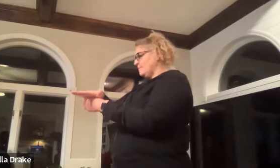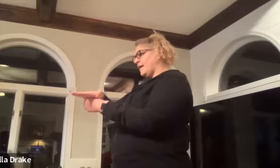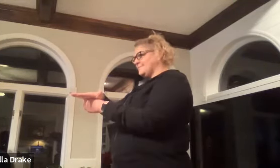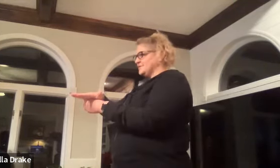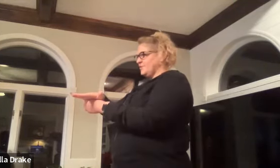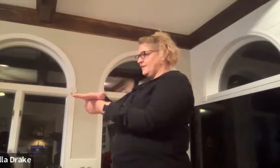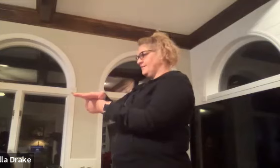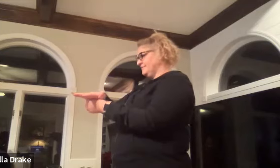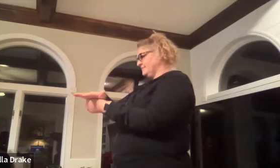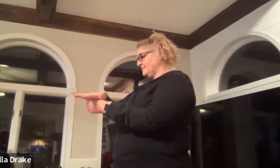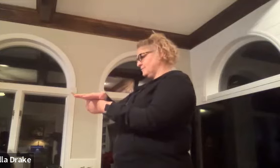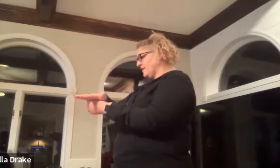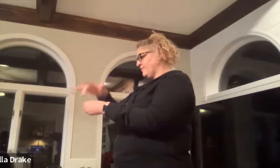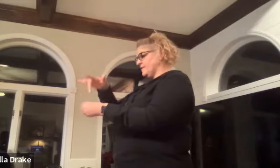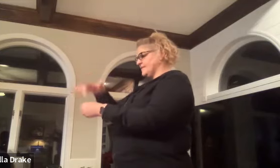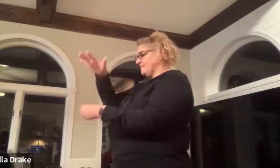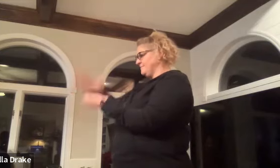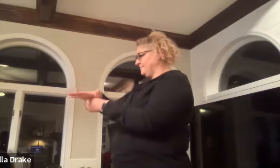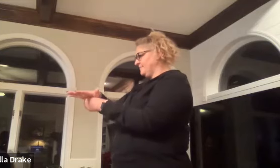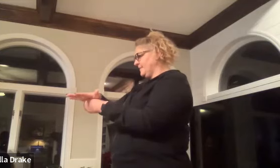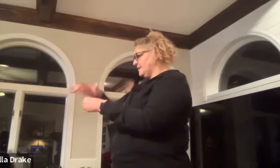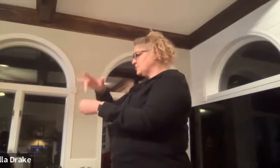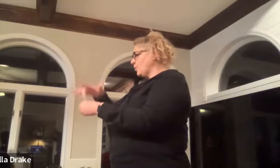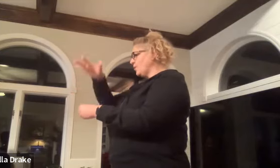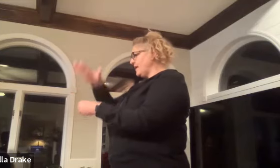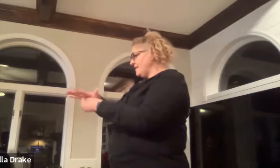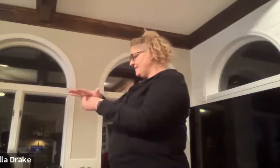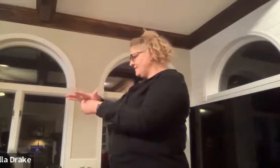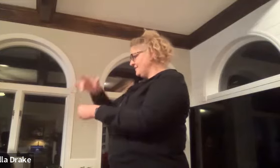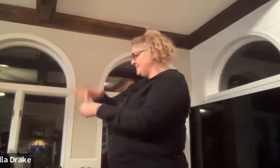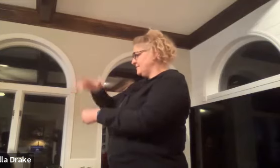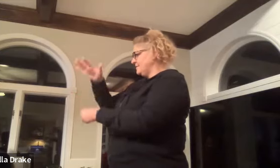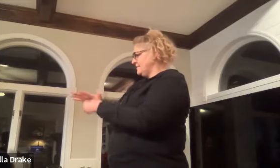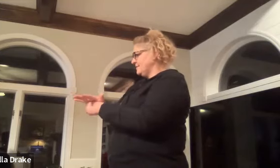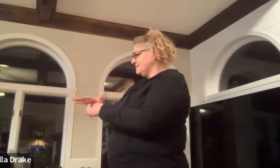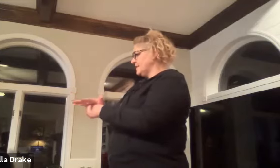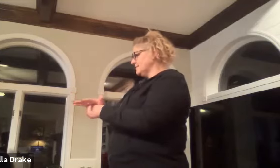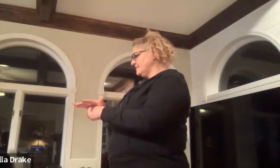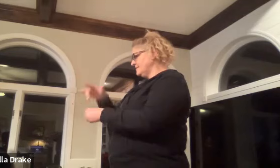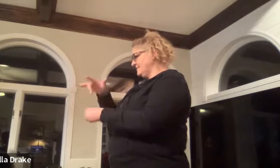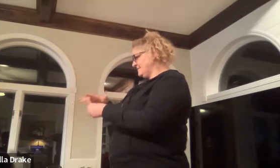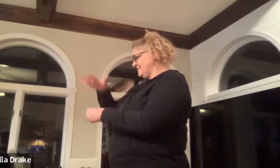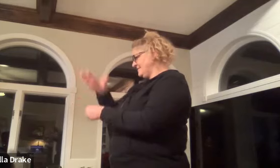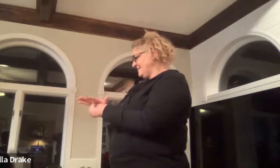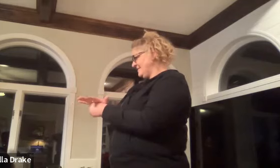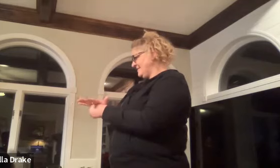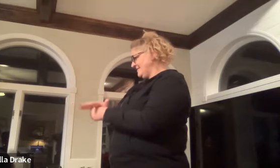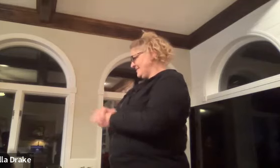pop soda whatever you want to say soda soda hot